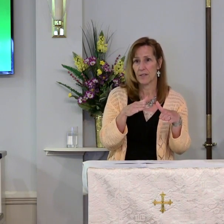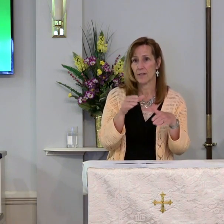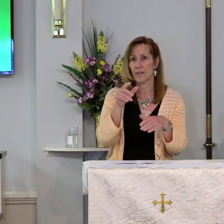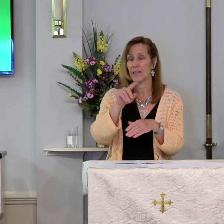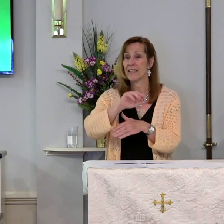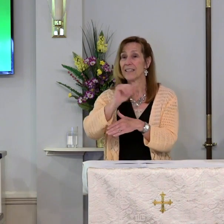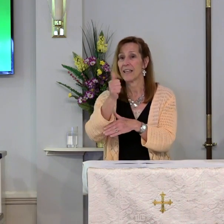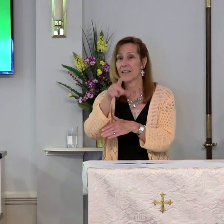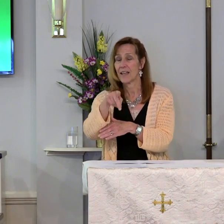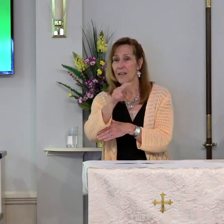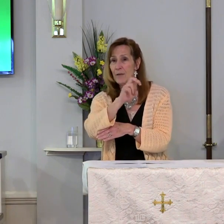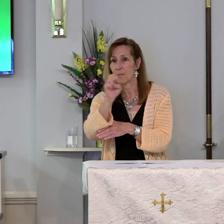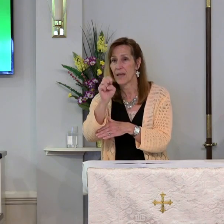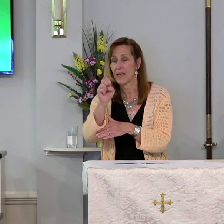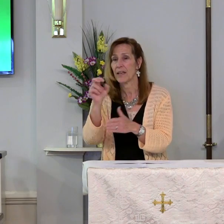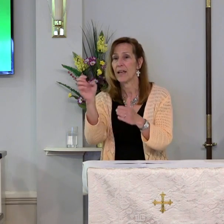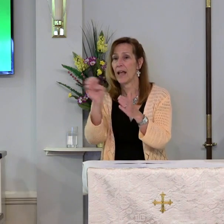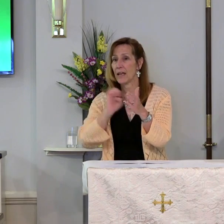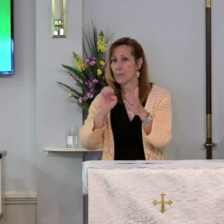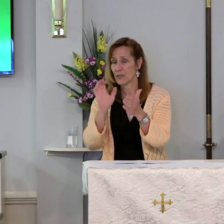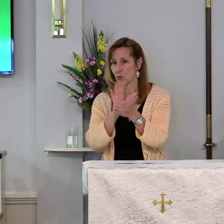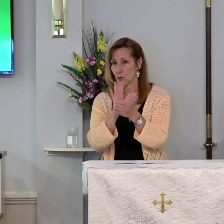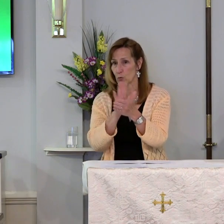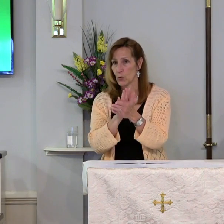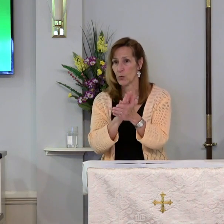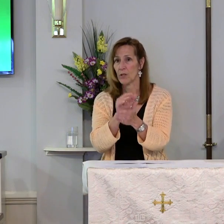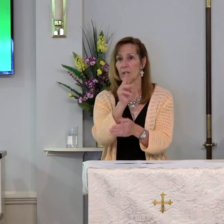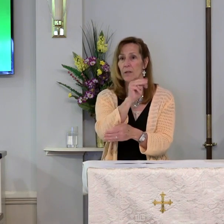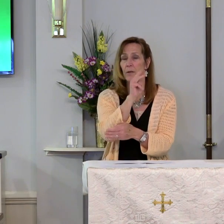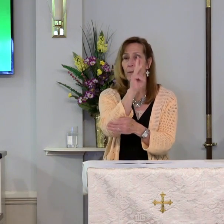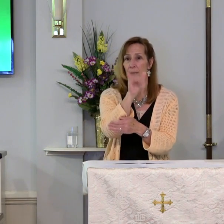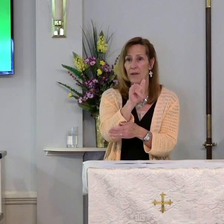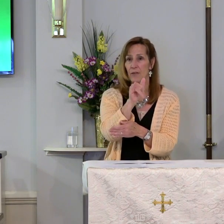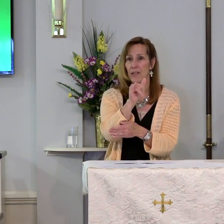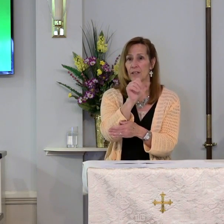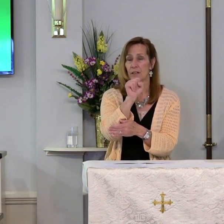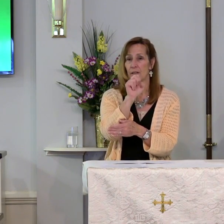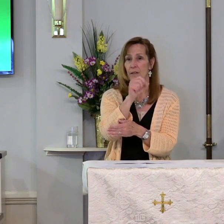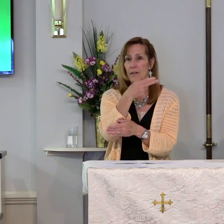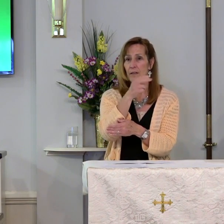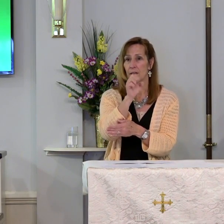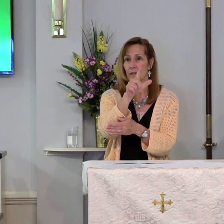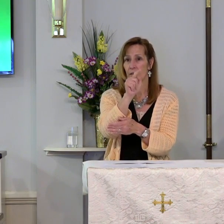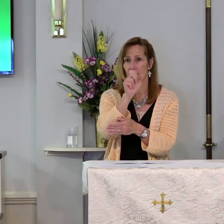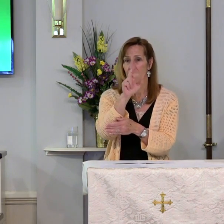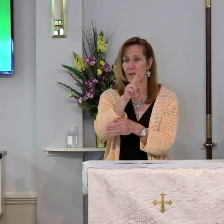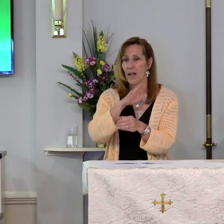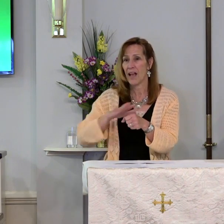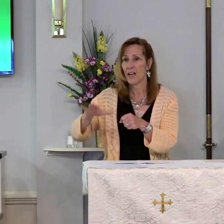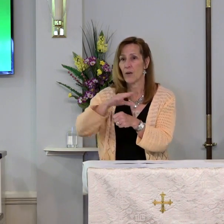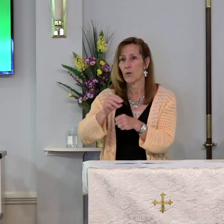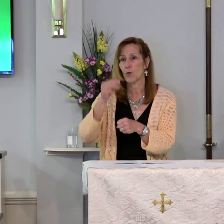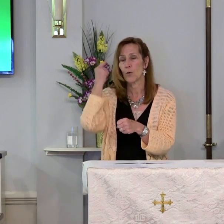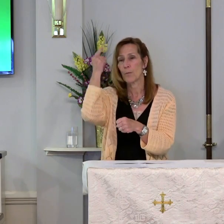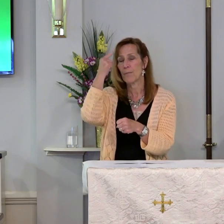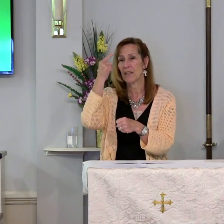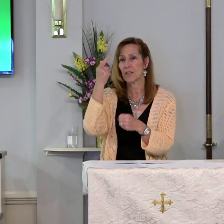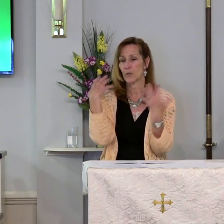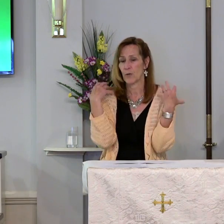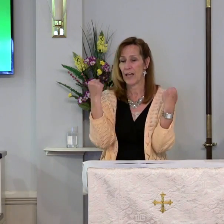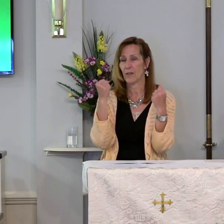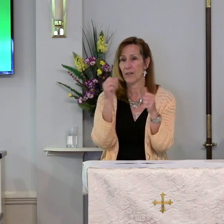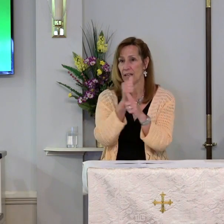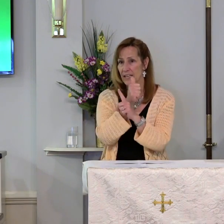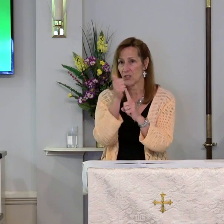10th and Penn Elementary, Mary's Shelter, and local mental health agencies.